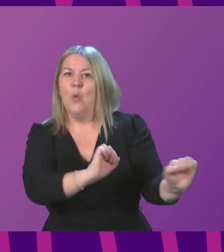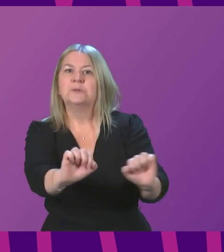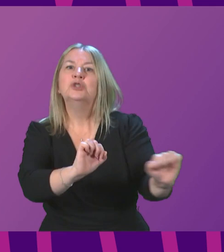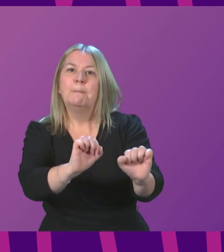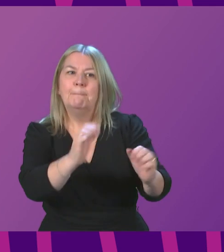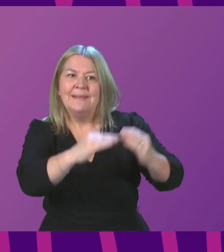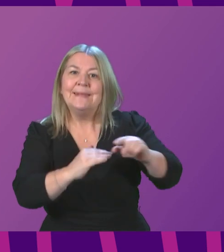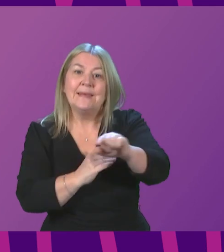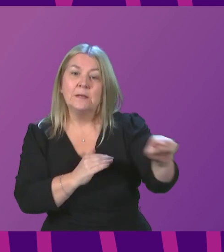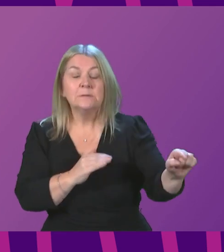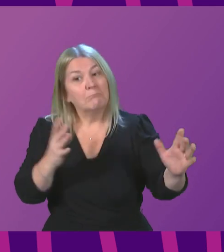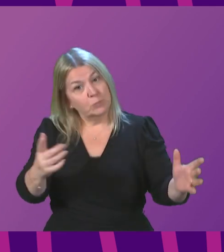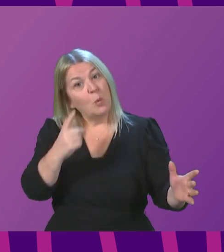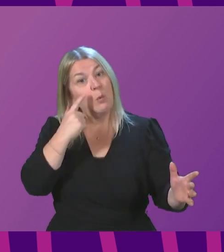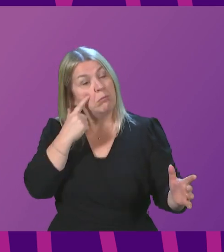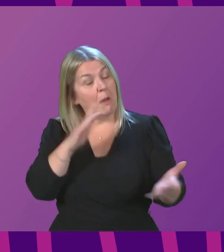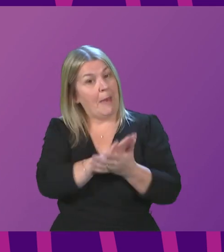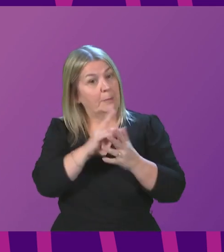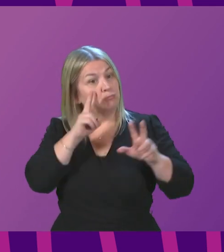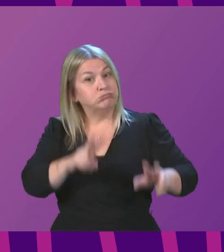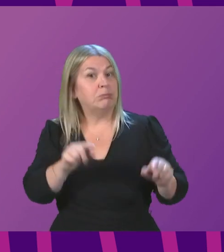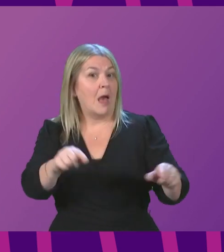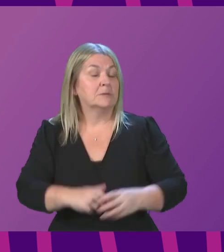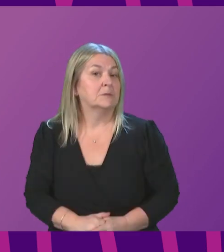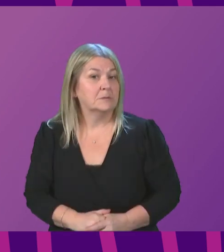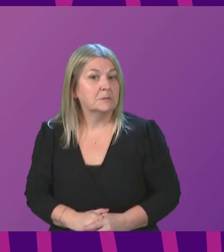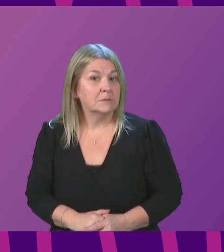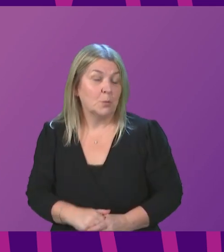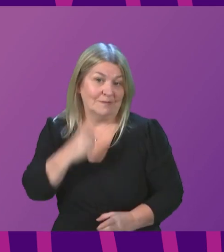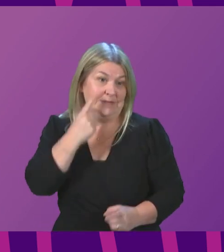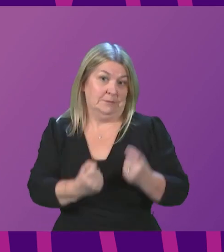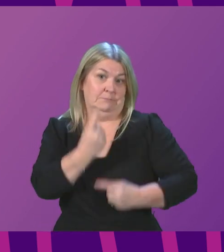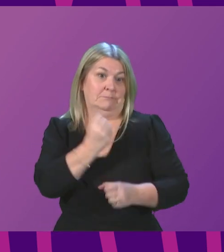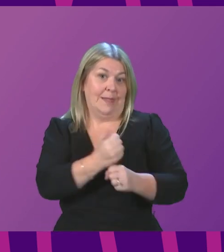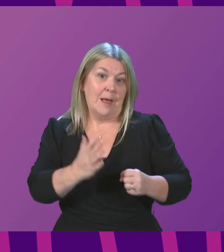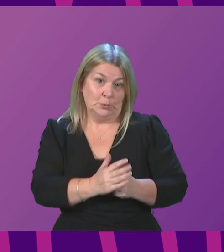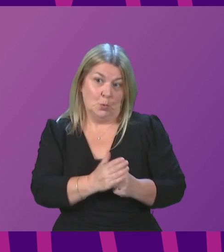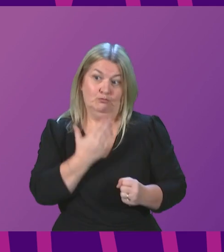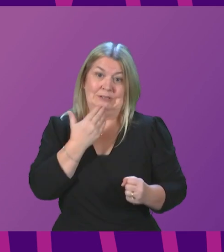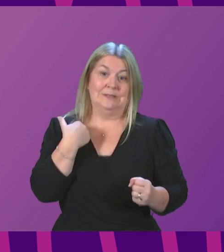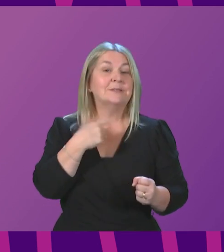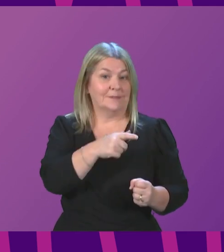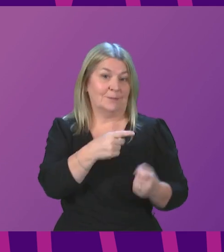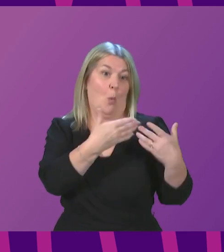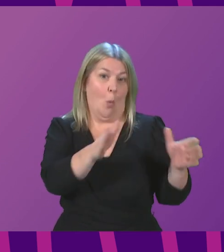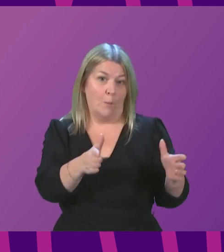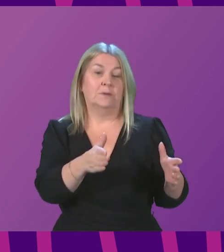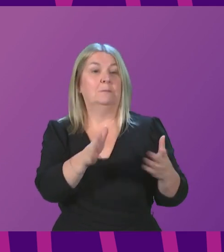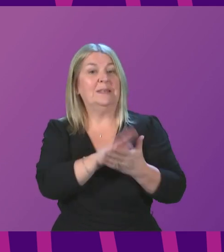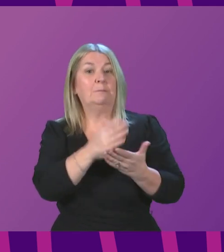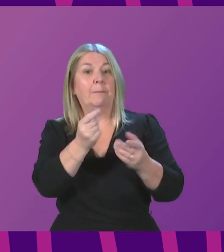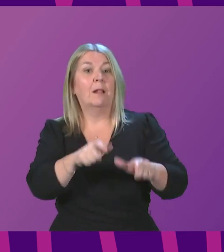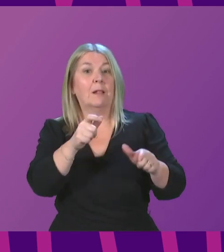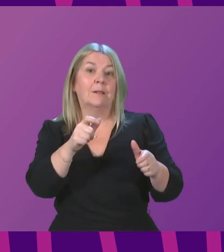around that, and we have seen some of that in Glasgow in recent times. So, look, these are all issues that we take really seriously. We are doing